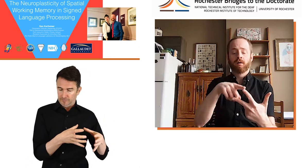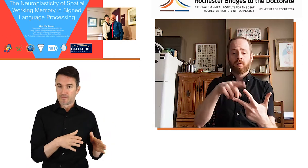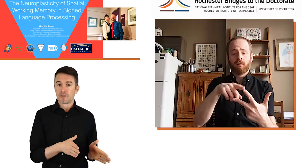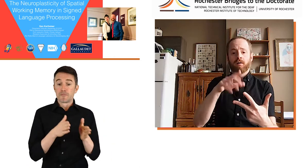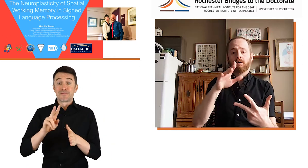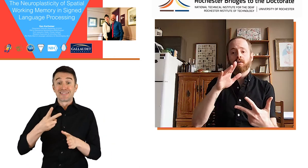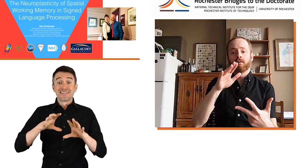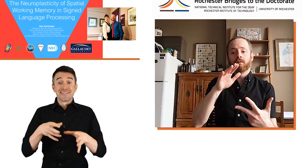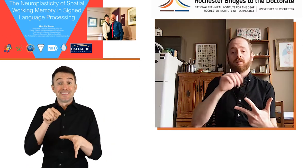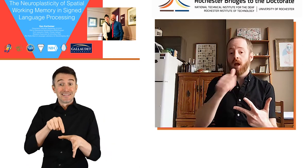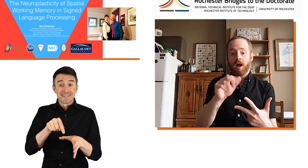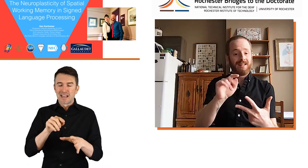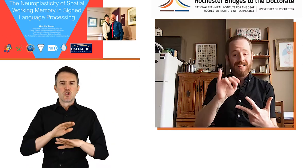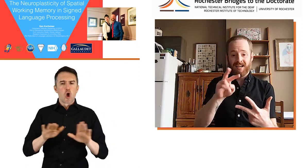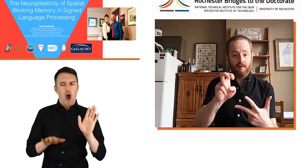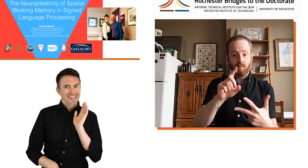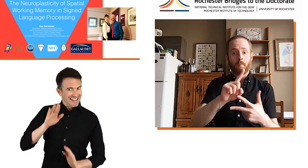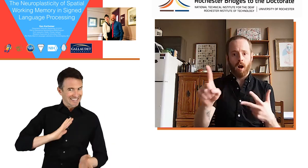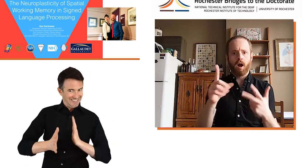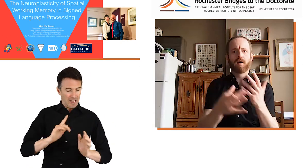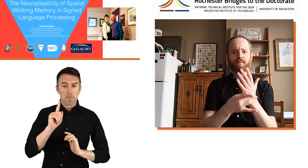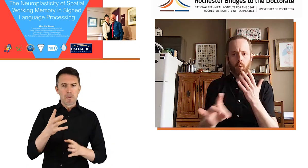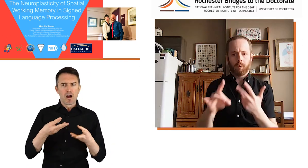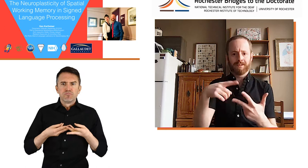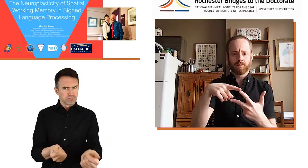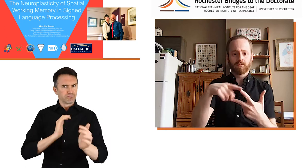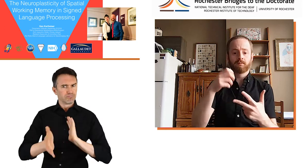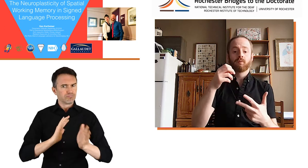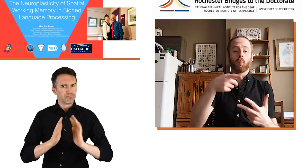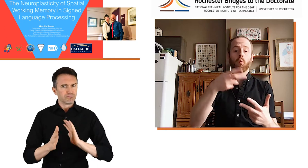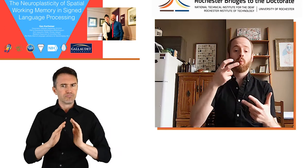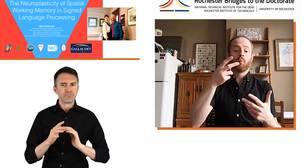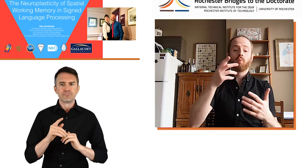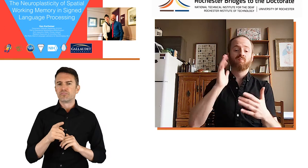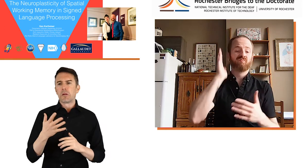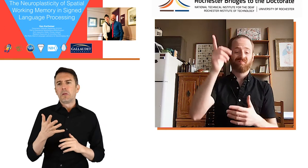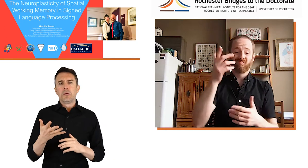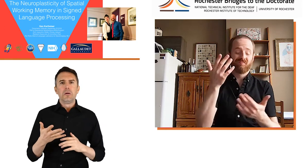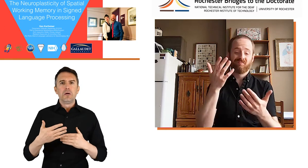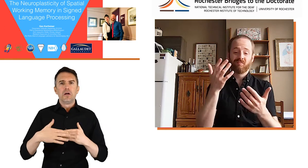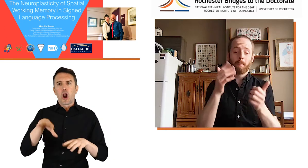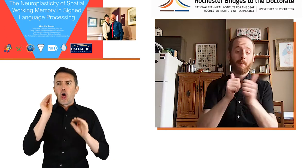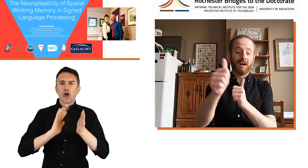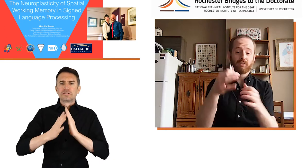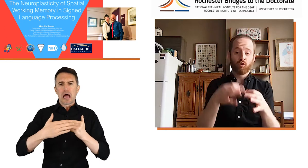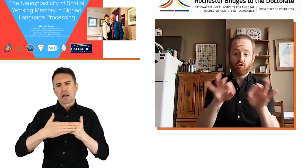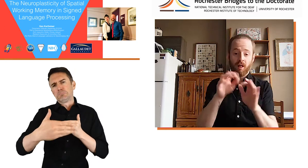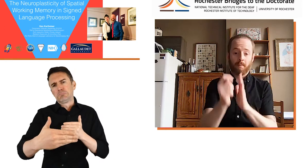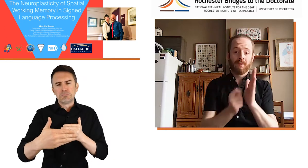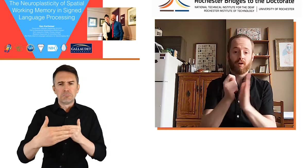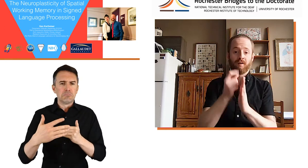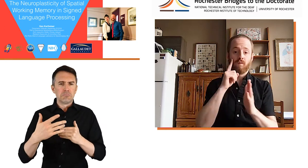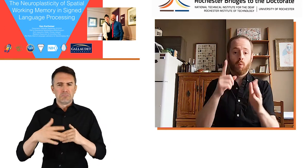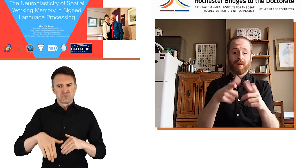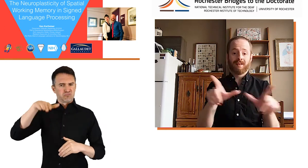been born and exposed to sign language from birth. The second group was non-native fluent signers who